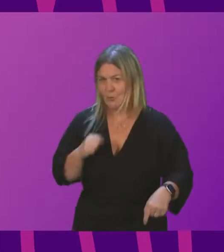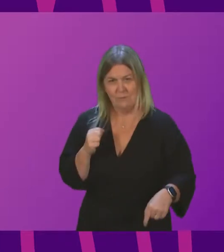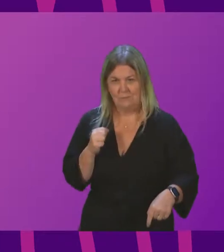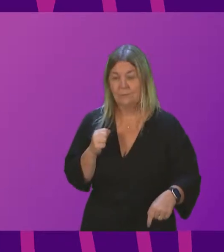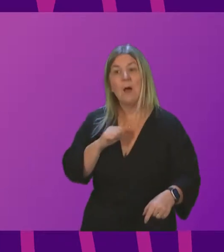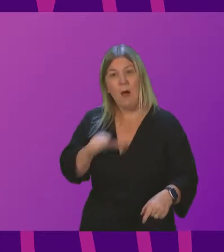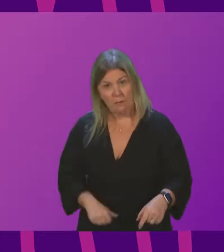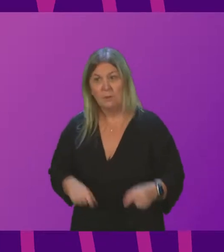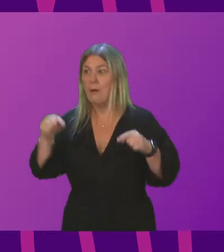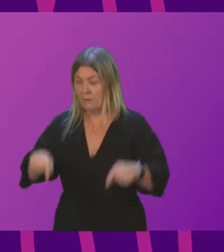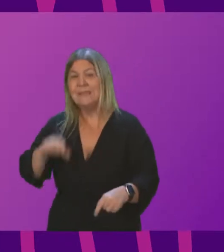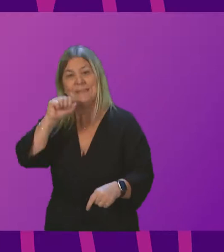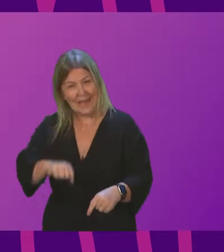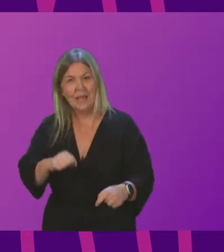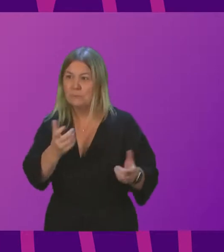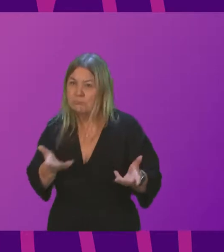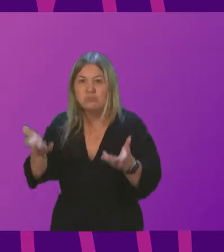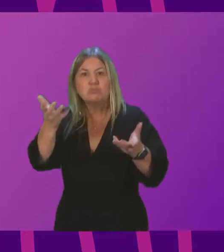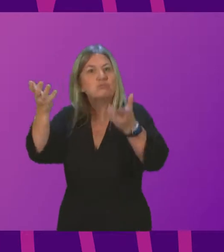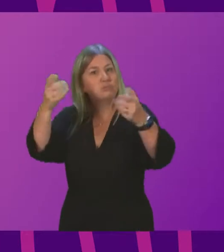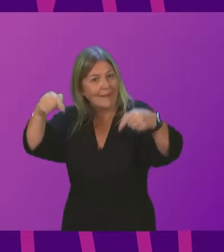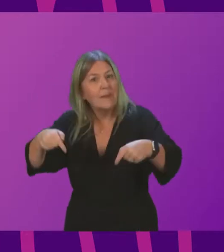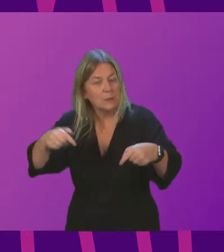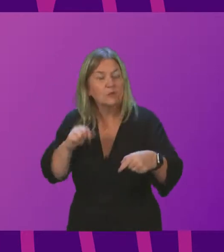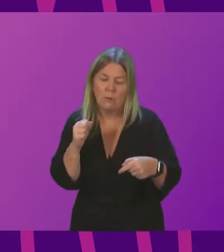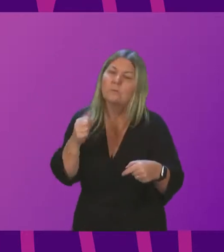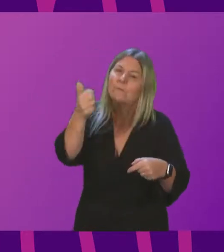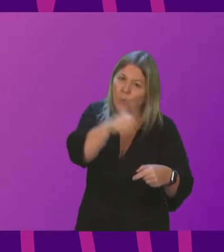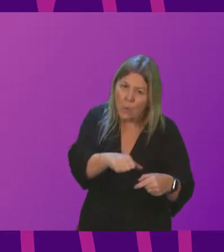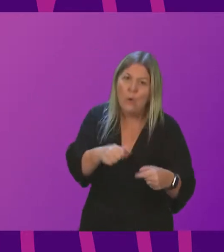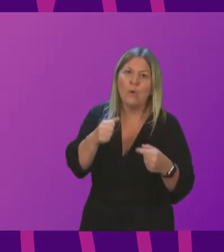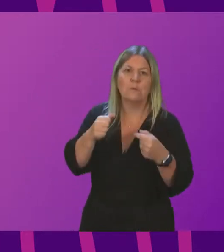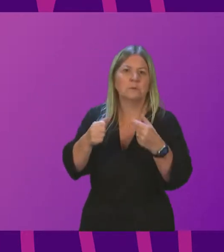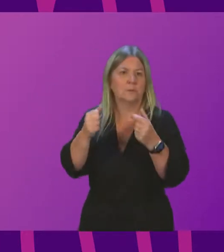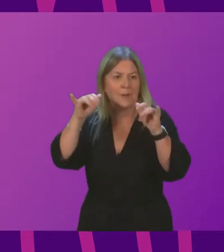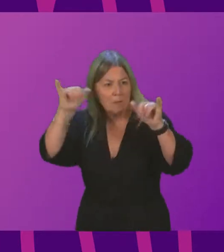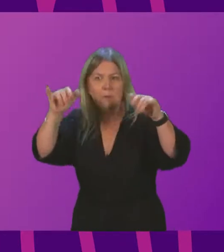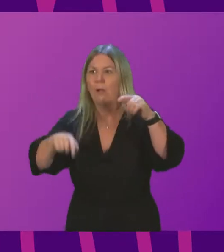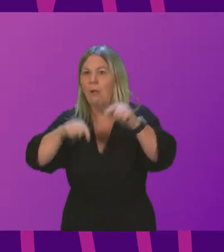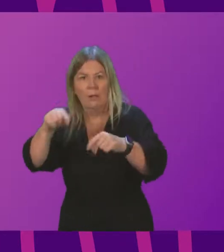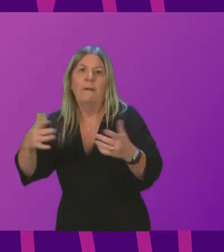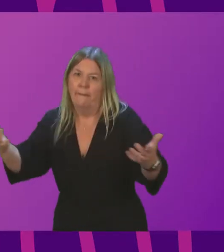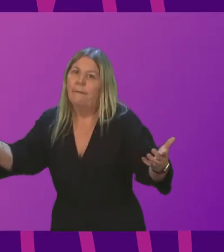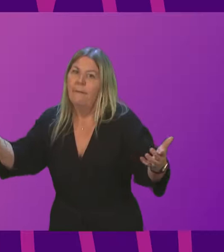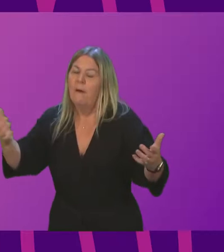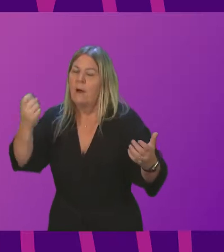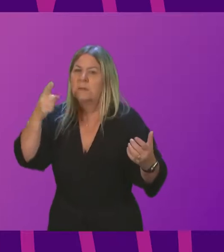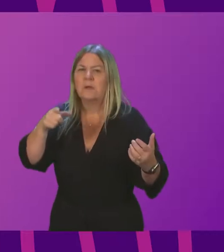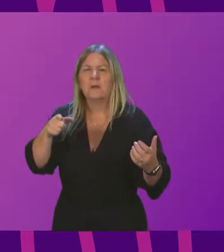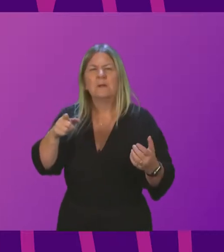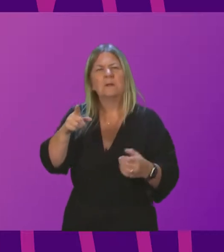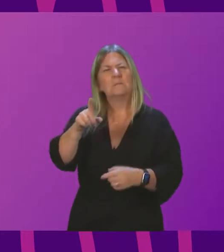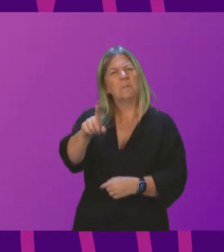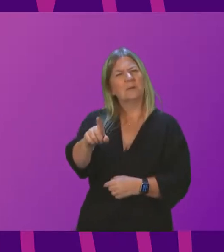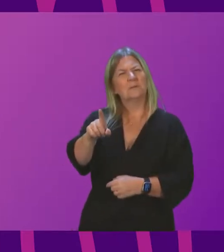is an emitter of greenhouse gases. It must play its role in us meeting our net zero target but we will do that in a way that